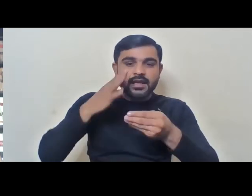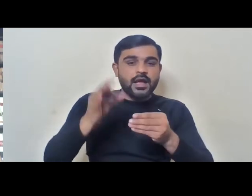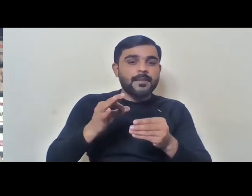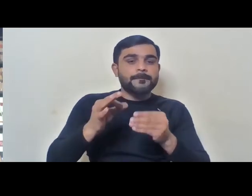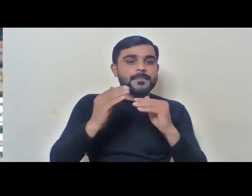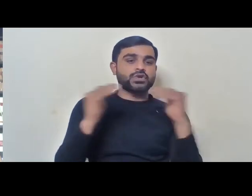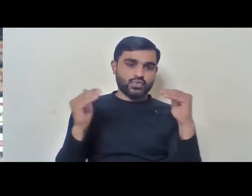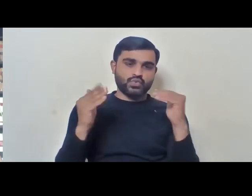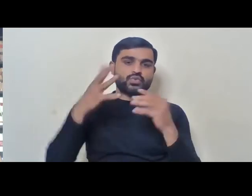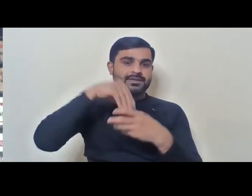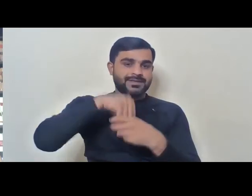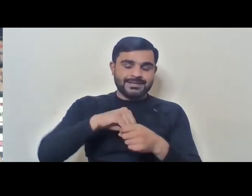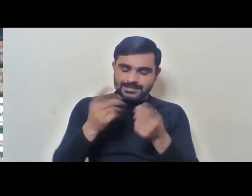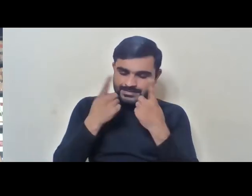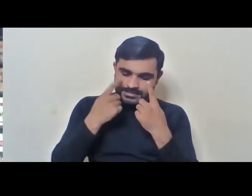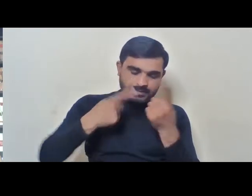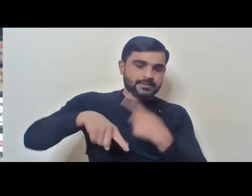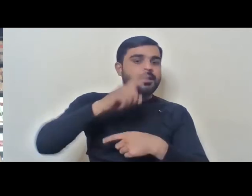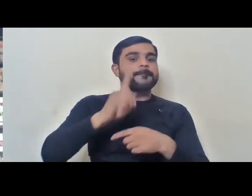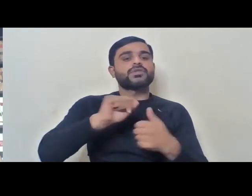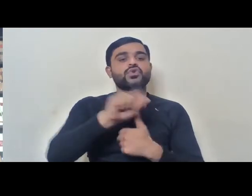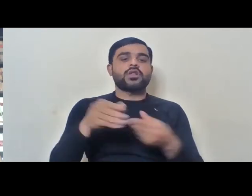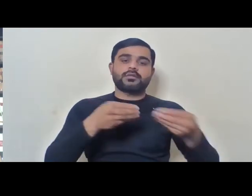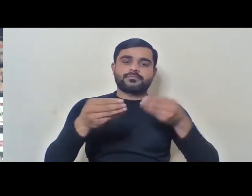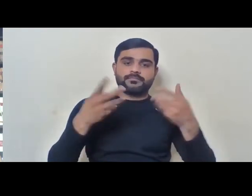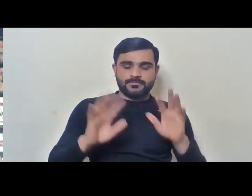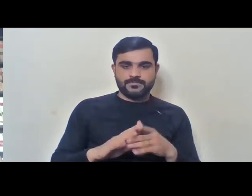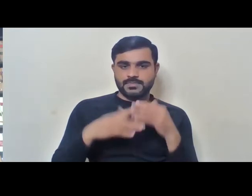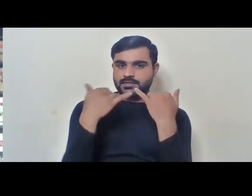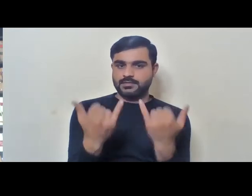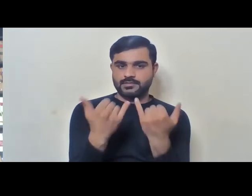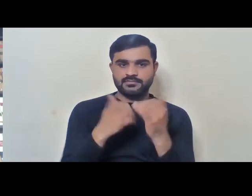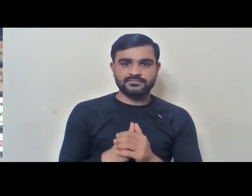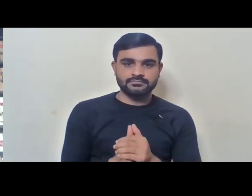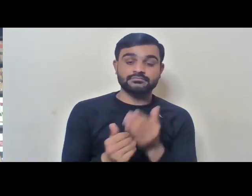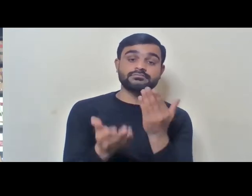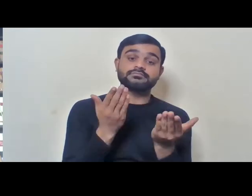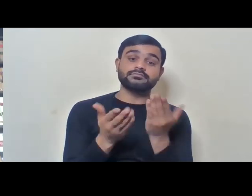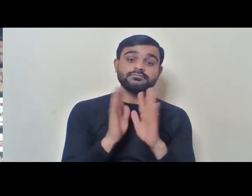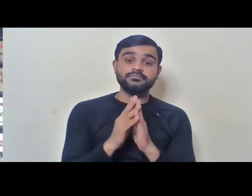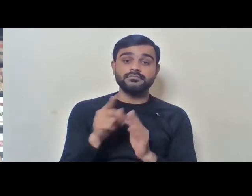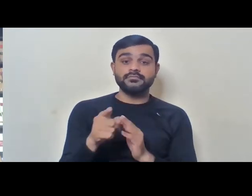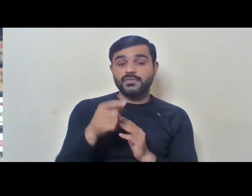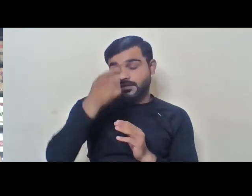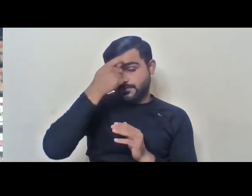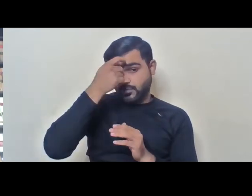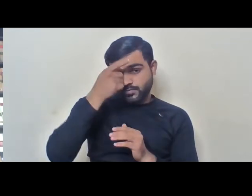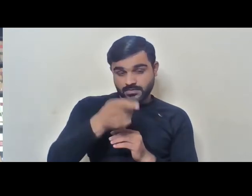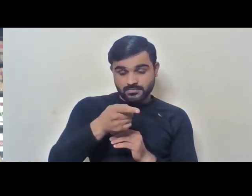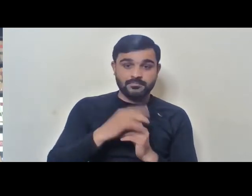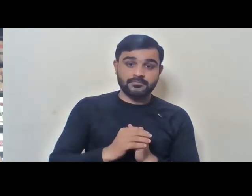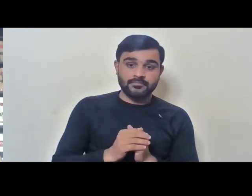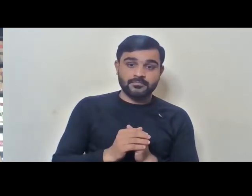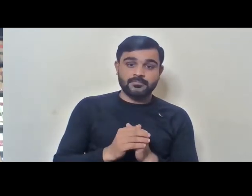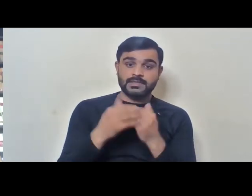equality. And that has to be provided. Now, in fact, you know, this is an issue in the